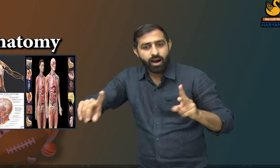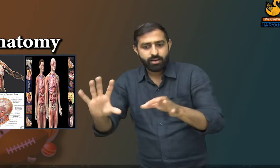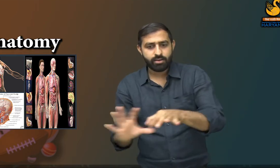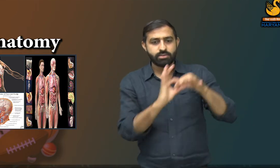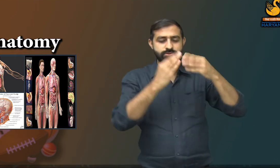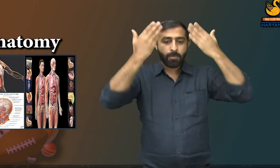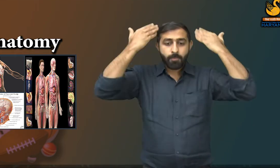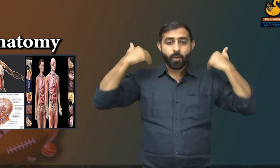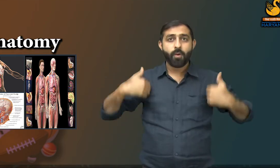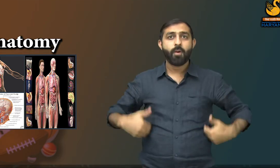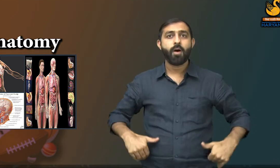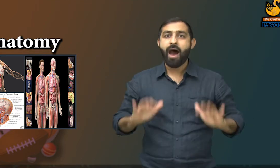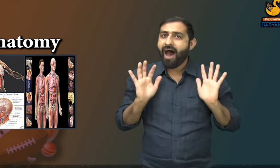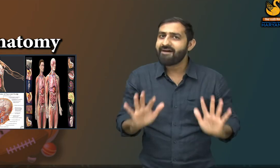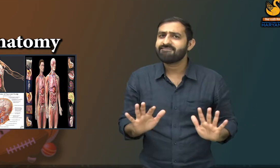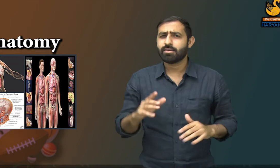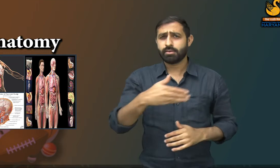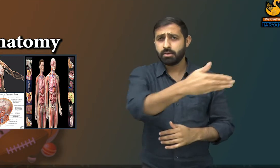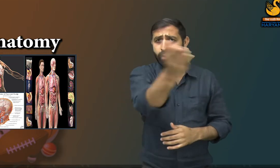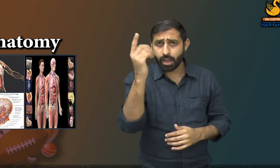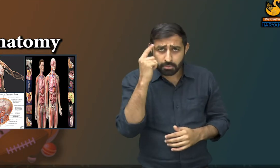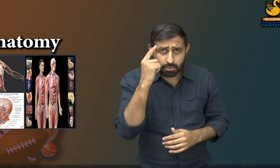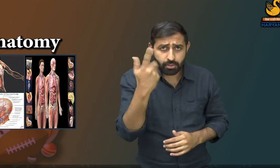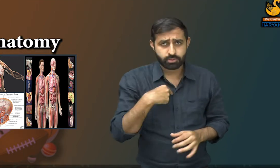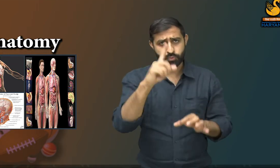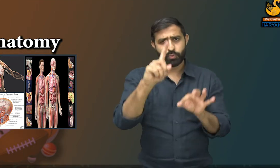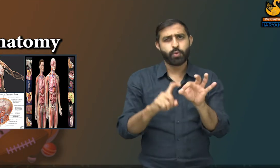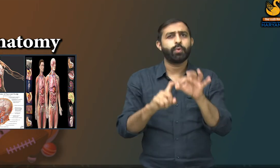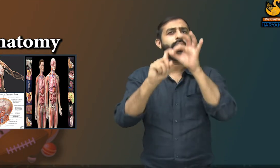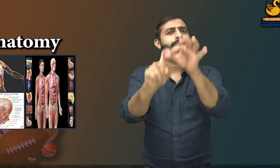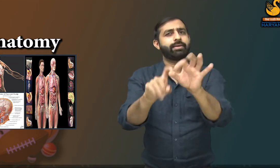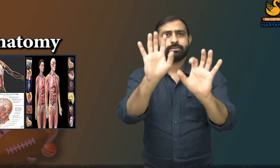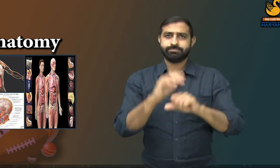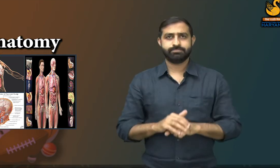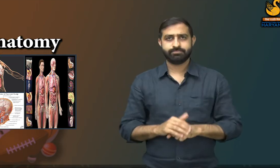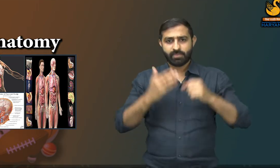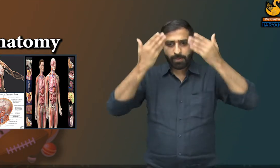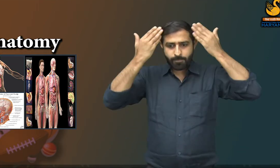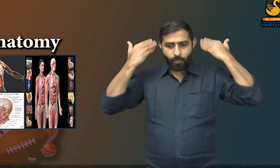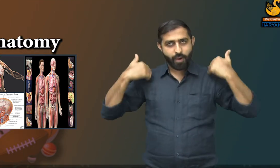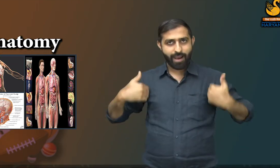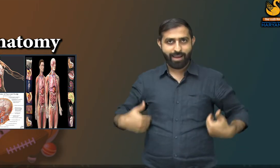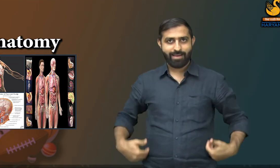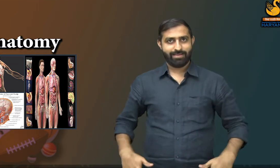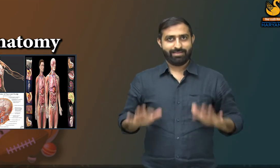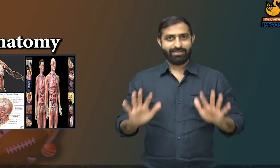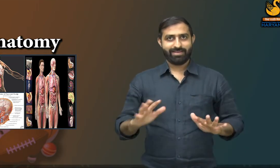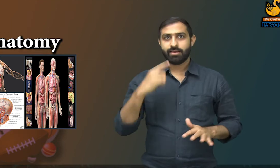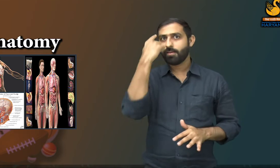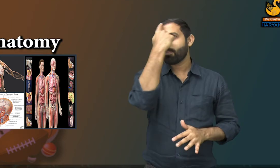So different organs and parts cooperate to keep the body running. I have a question for you. Is the human